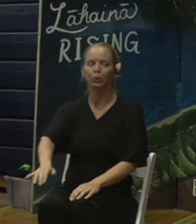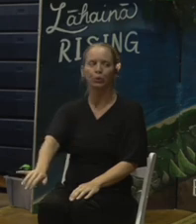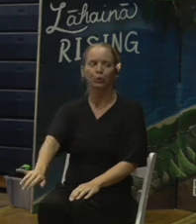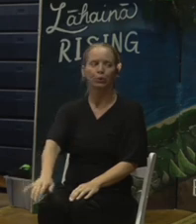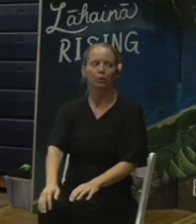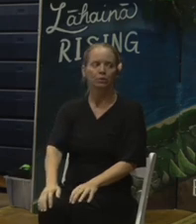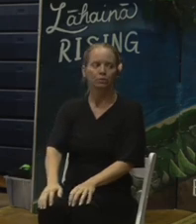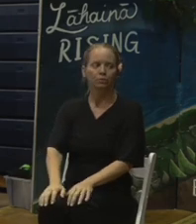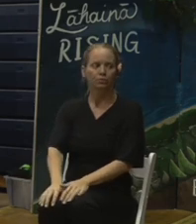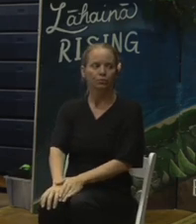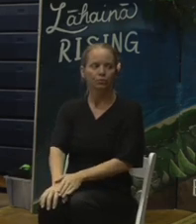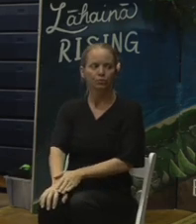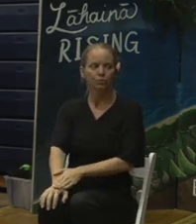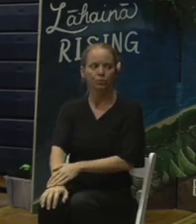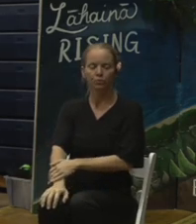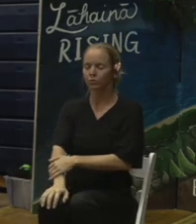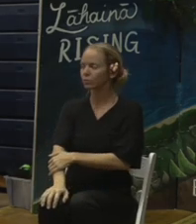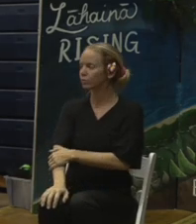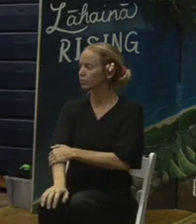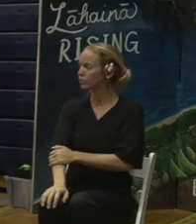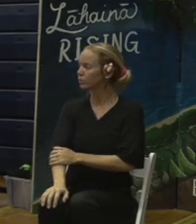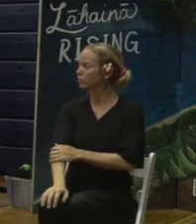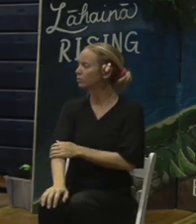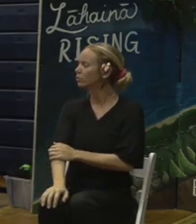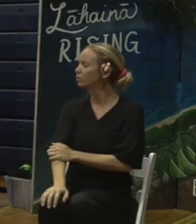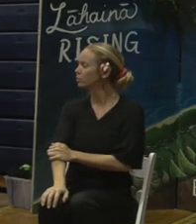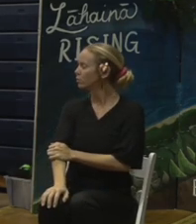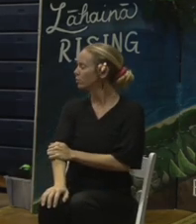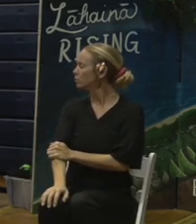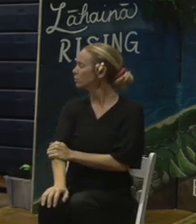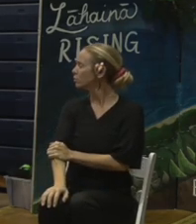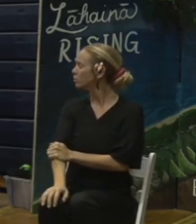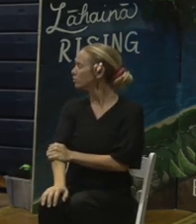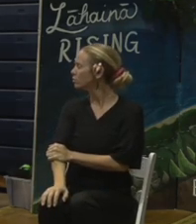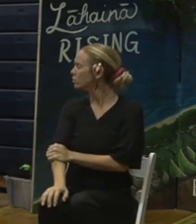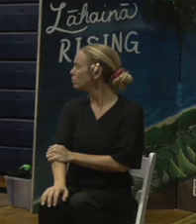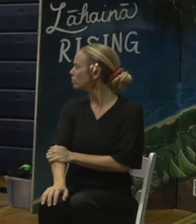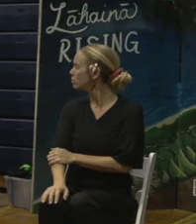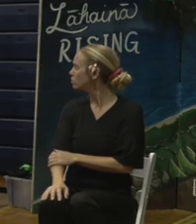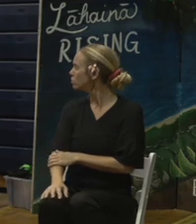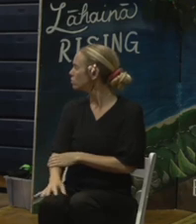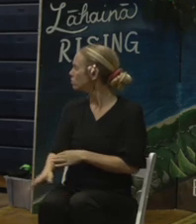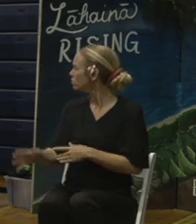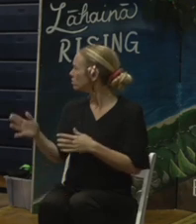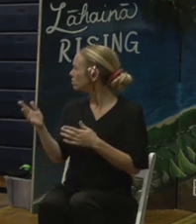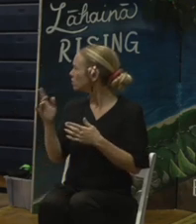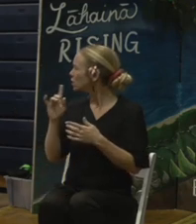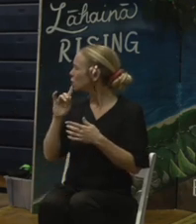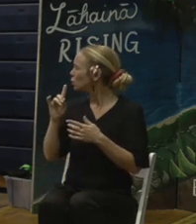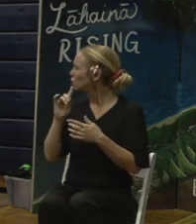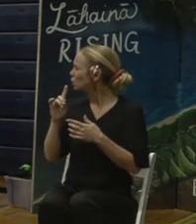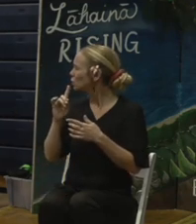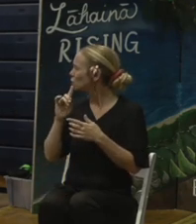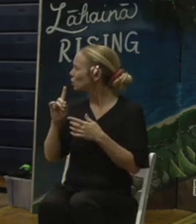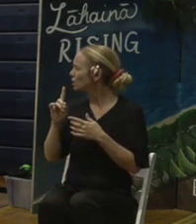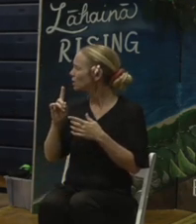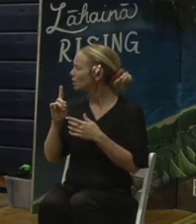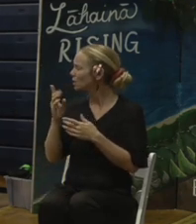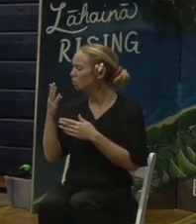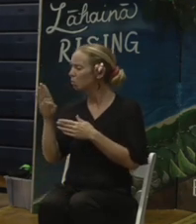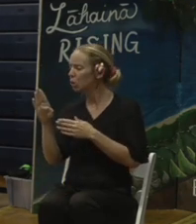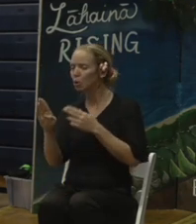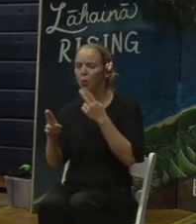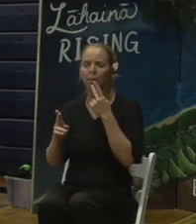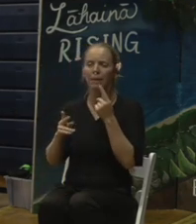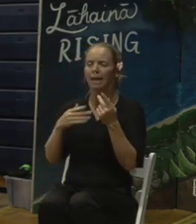Iii, you folks, when people raise their hand. We just want to know. Disregard the pink blue sheet because it looks like everybody